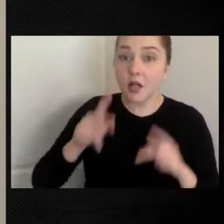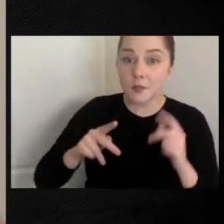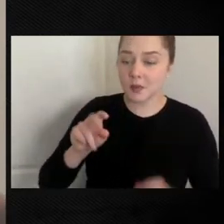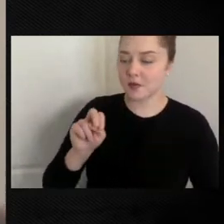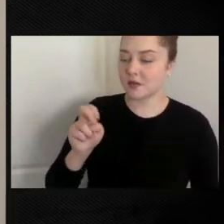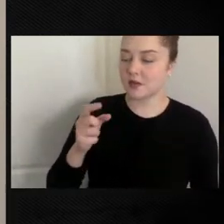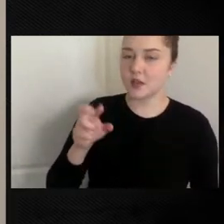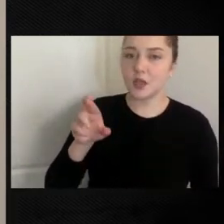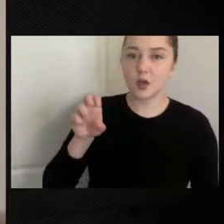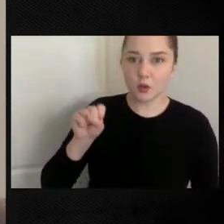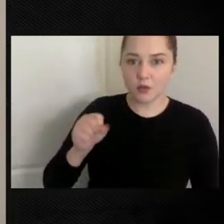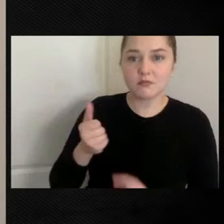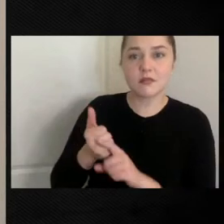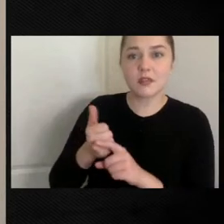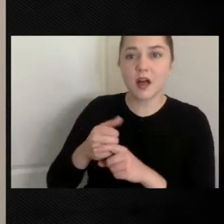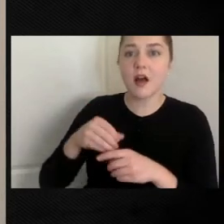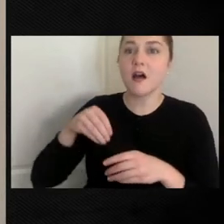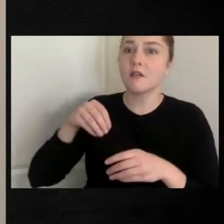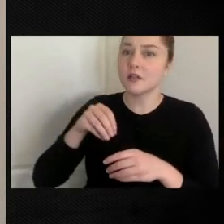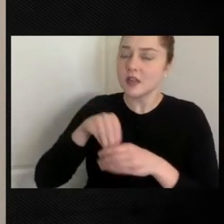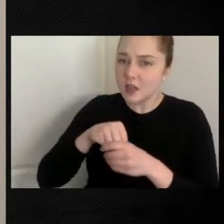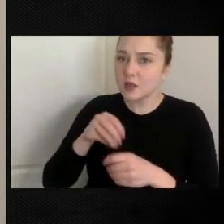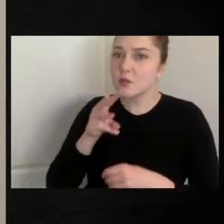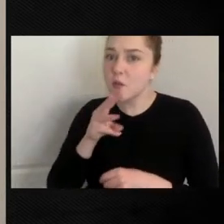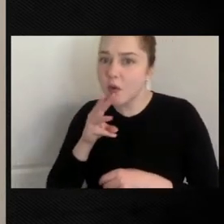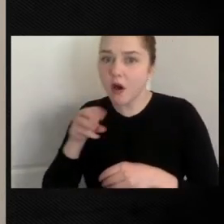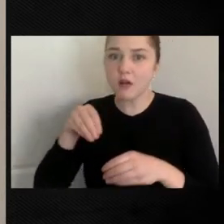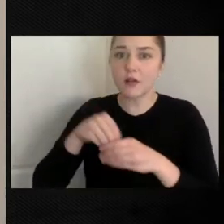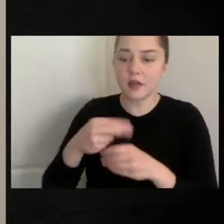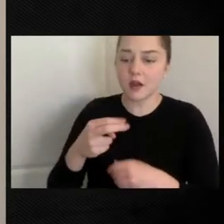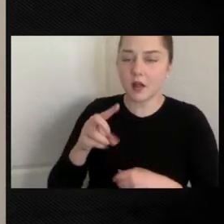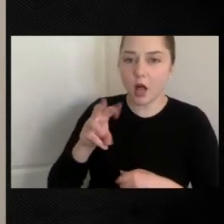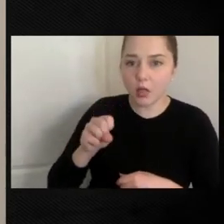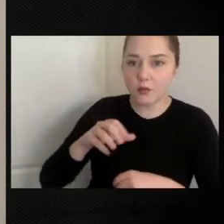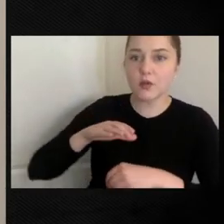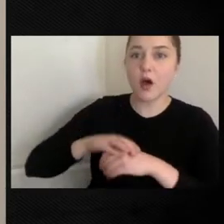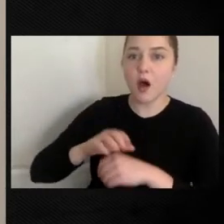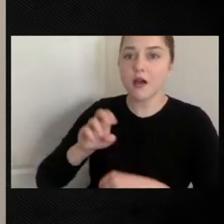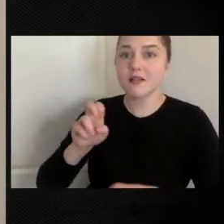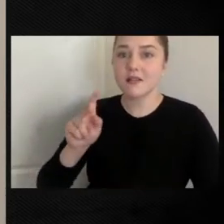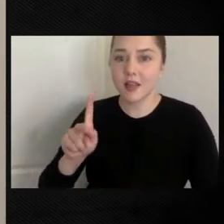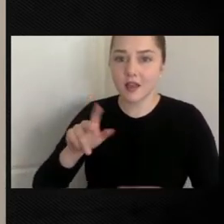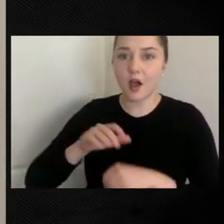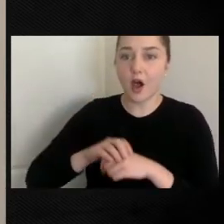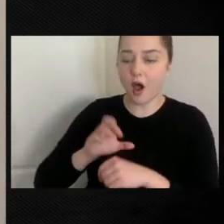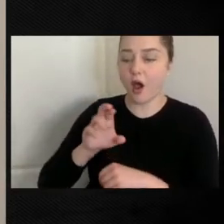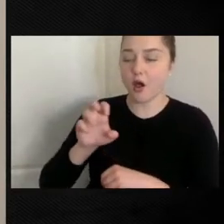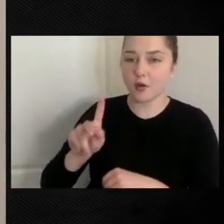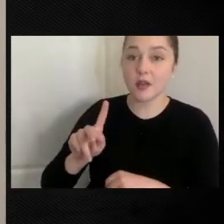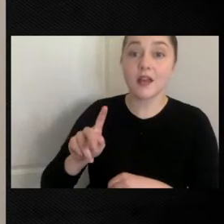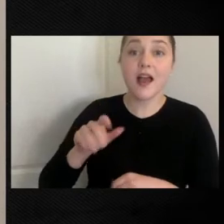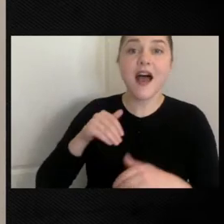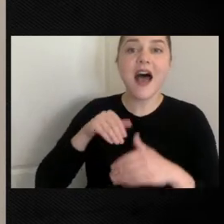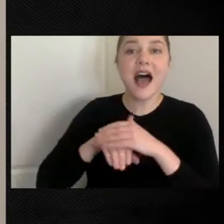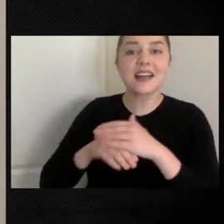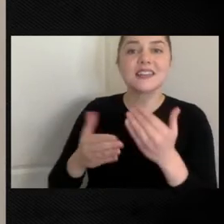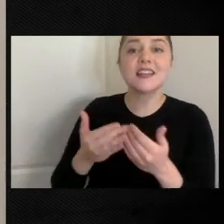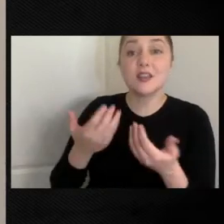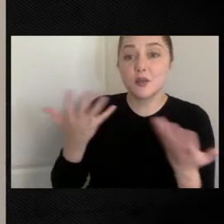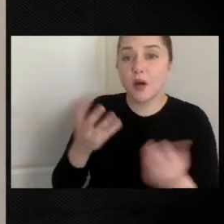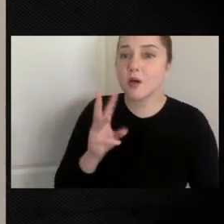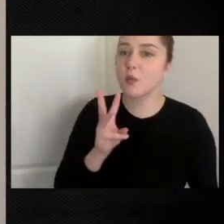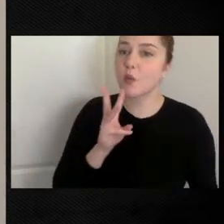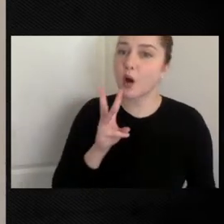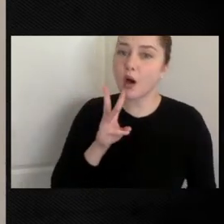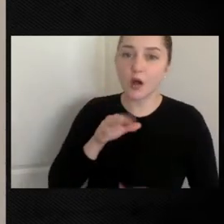the hollows, on the necks, on the creeks. But what that did do was give them access to the waterways. In